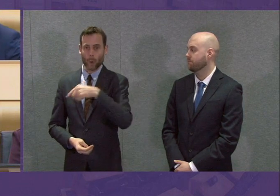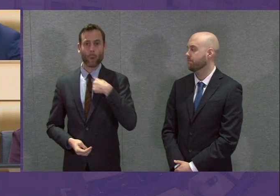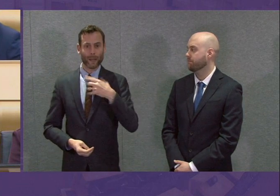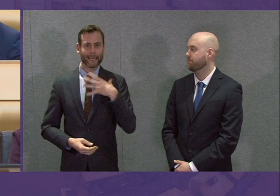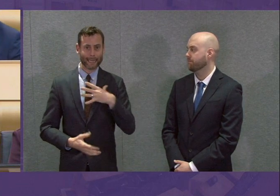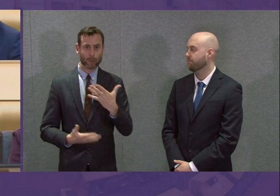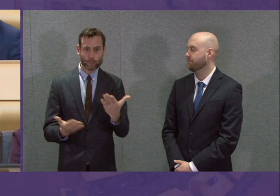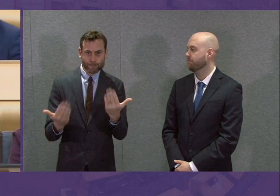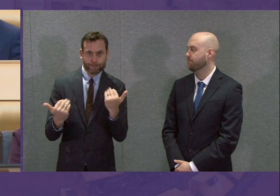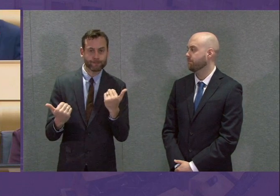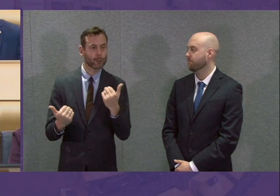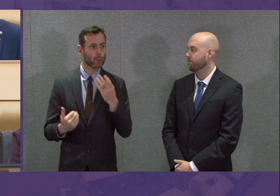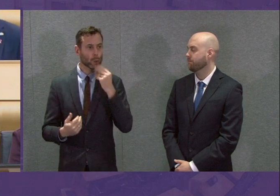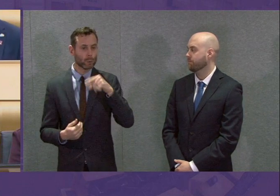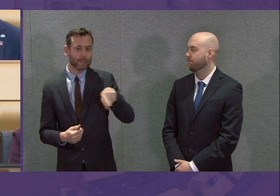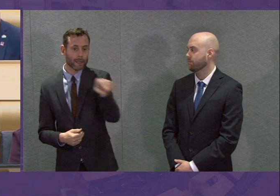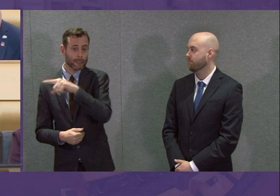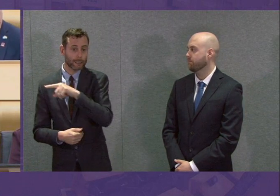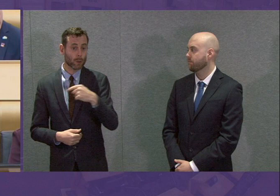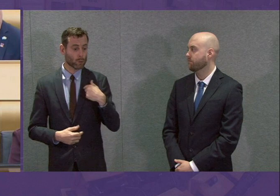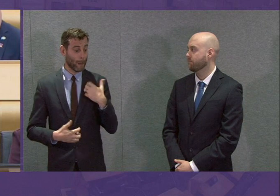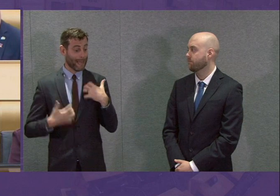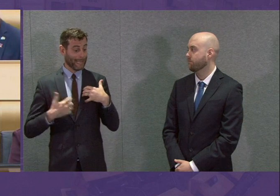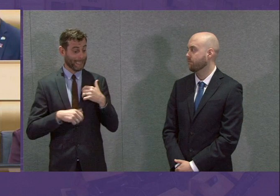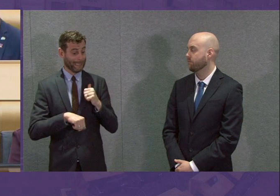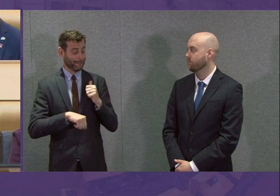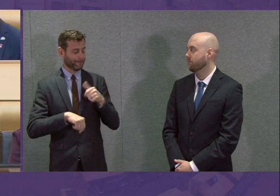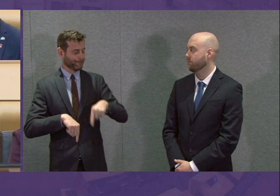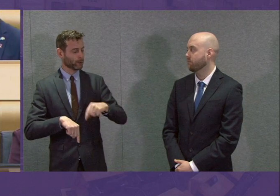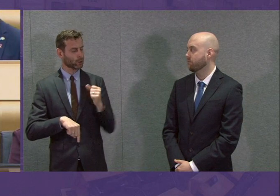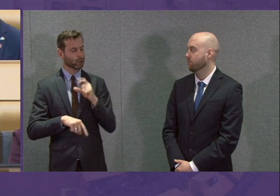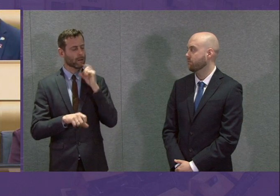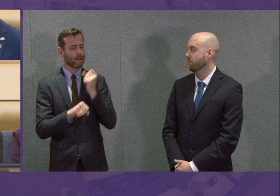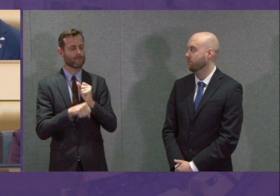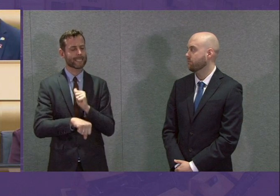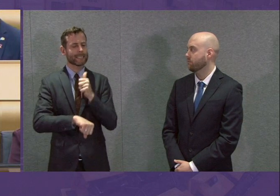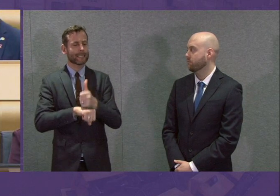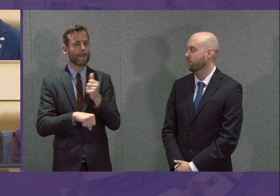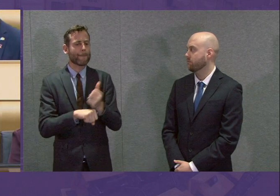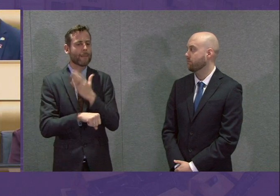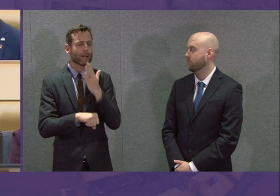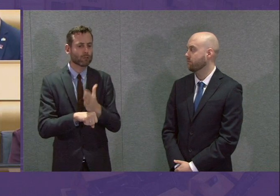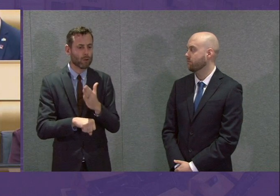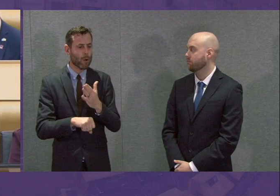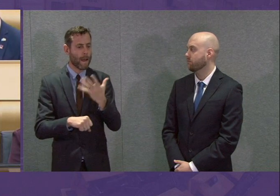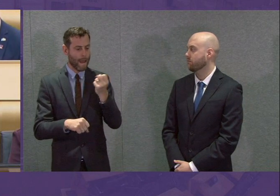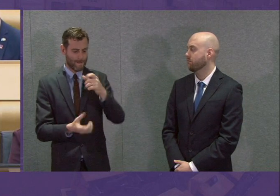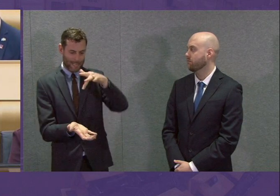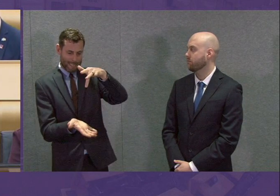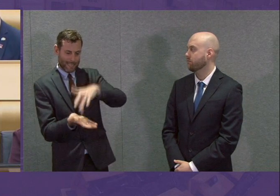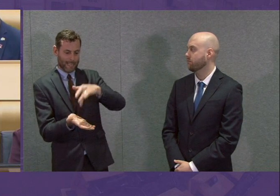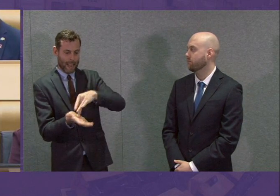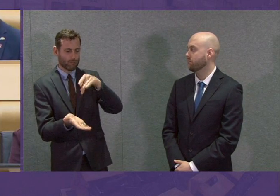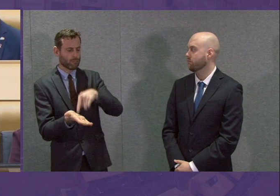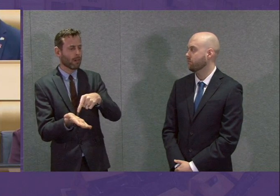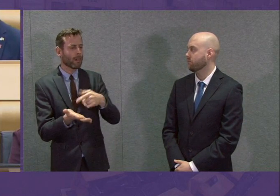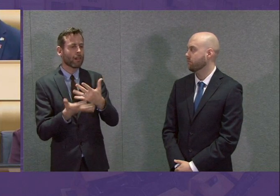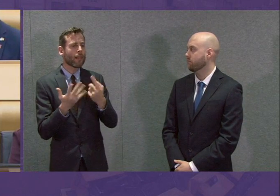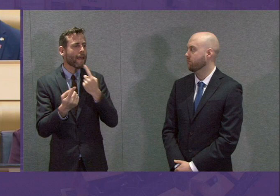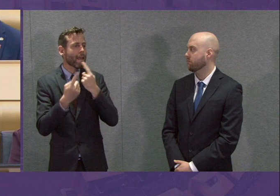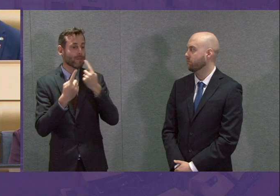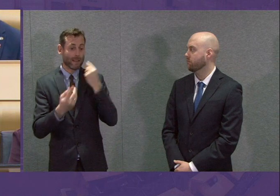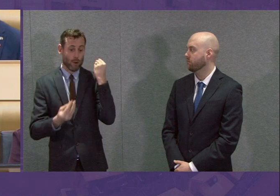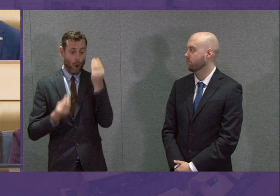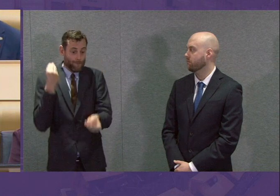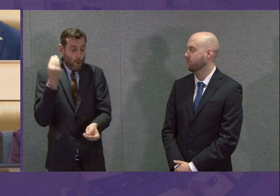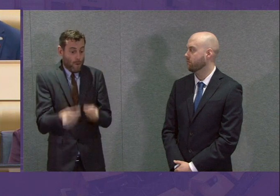we in Scottish Government set up, and I've asked for some work to be done on this, to make sure that there is a central point to collate all this so nobody's offers